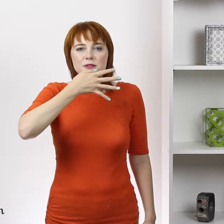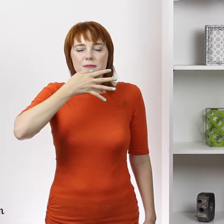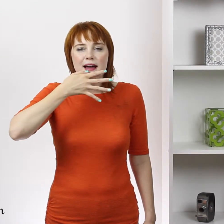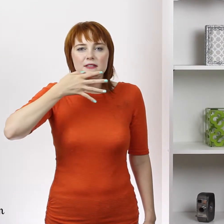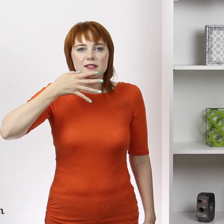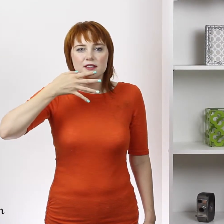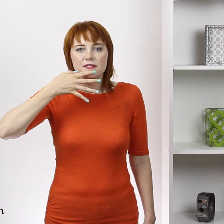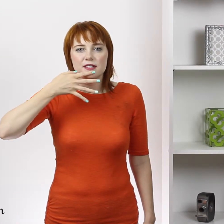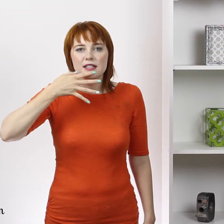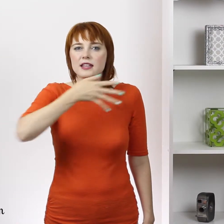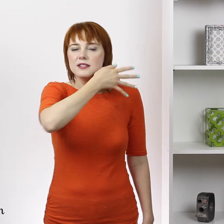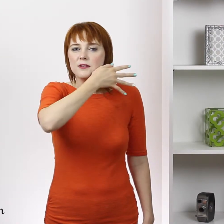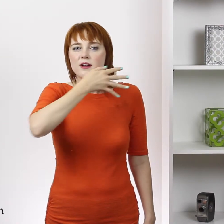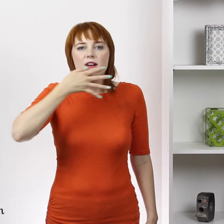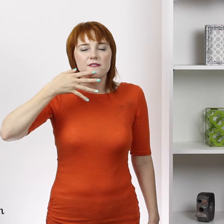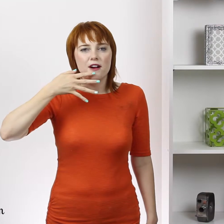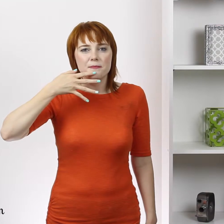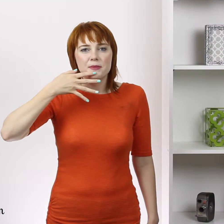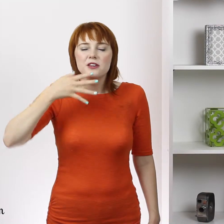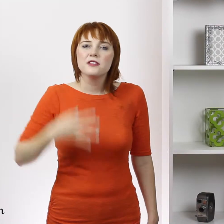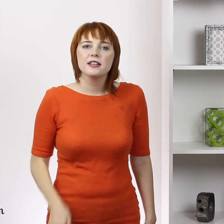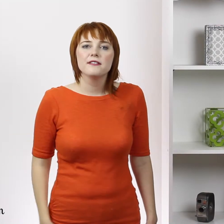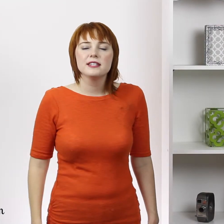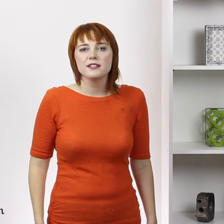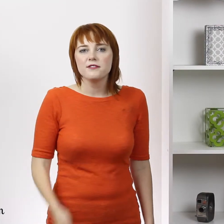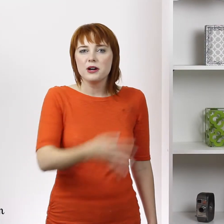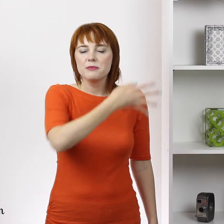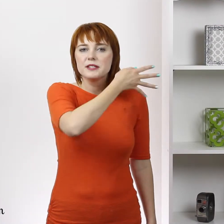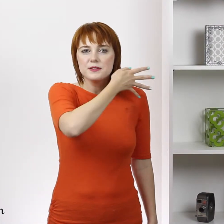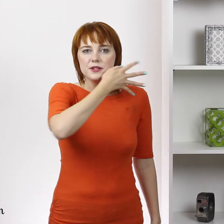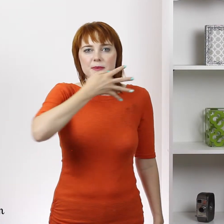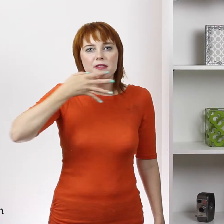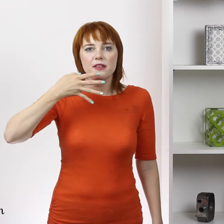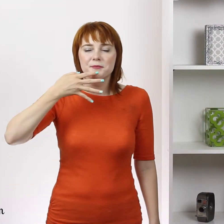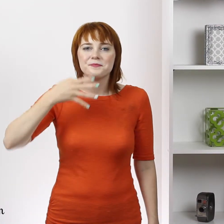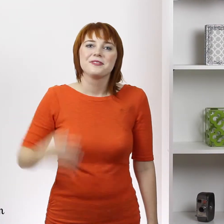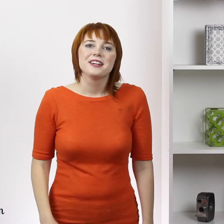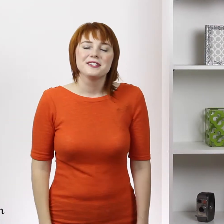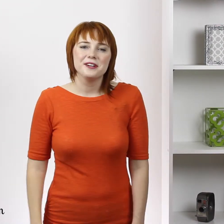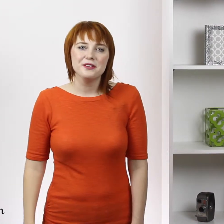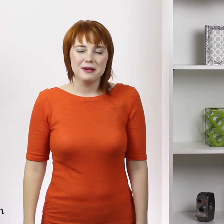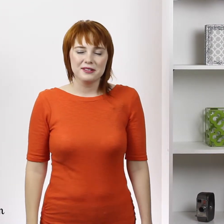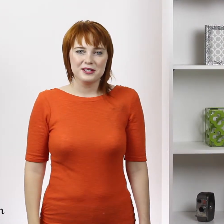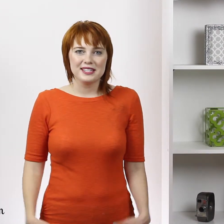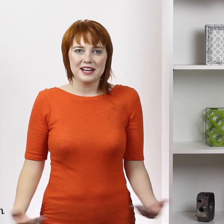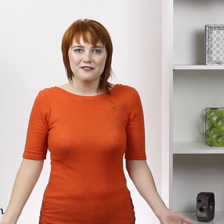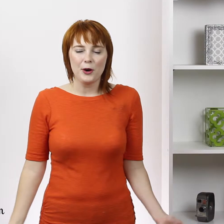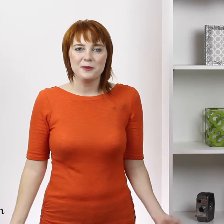your mouth until your fingers hit. farm. You can think of this as the farm brings food to your mouth. So if your baby learns to sign farm,